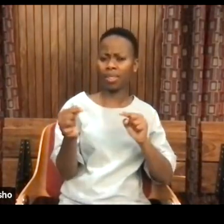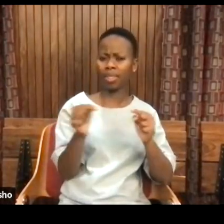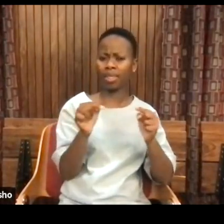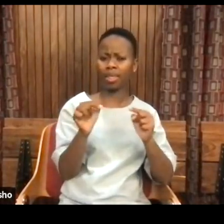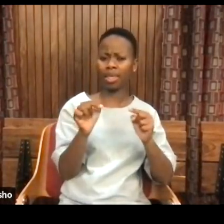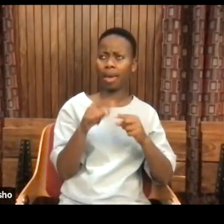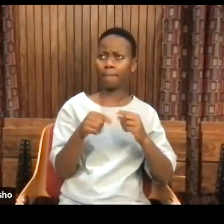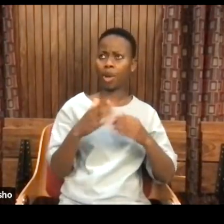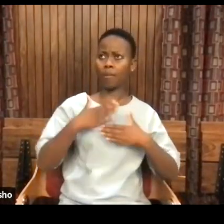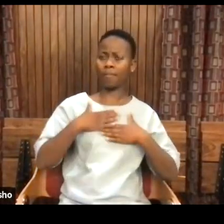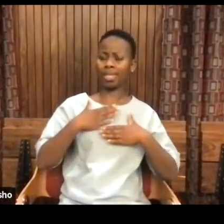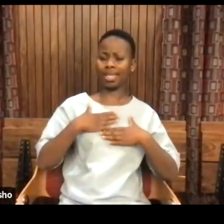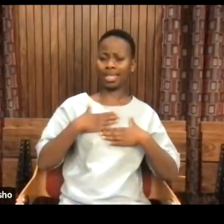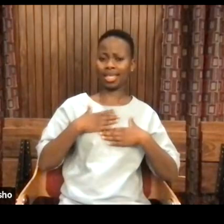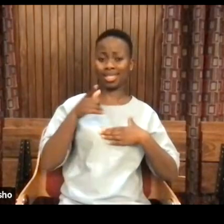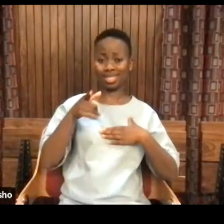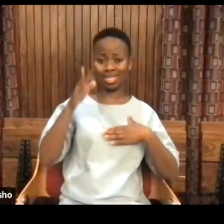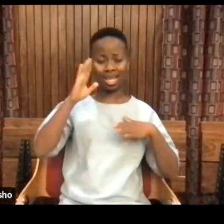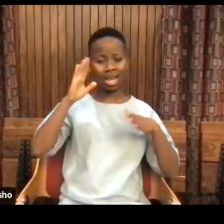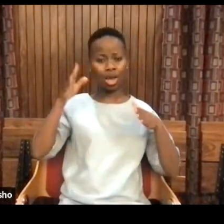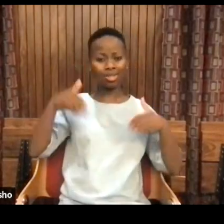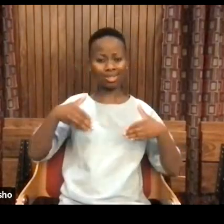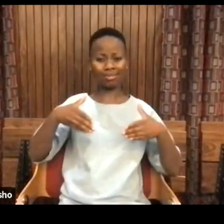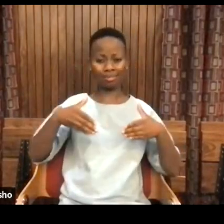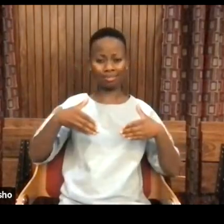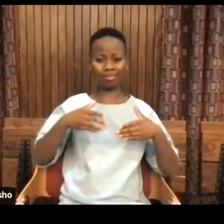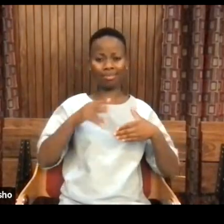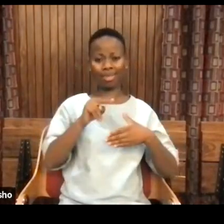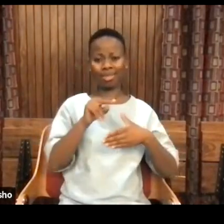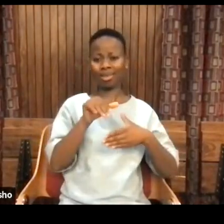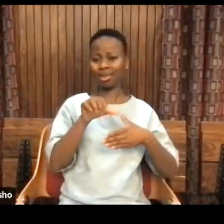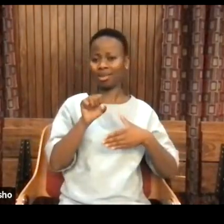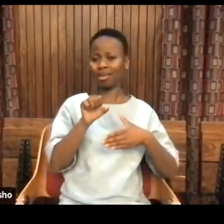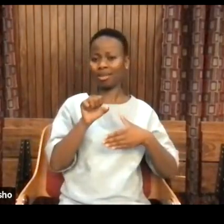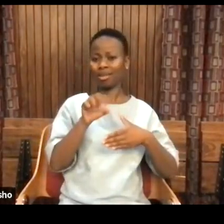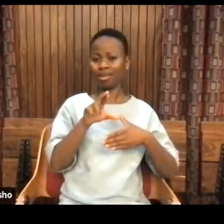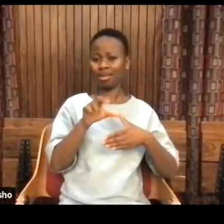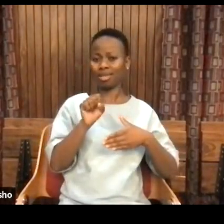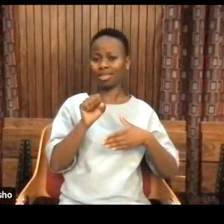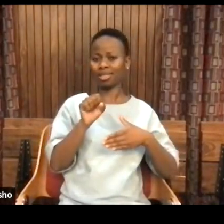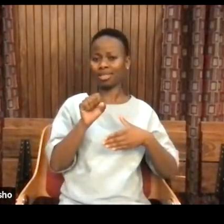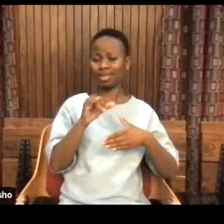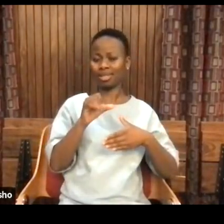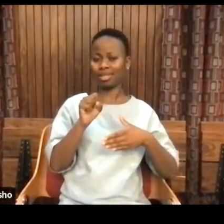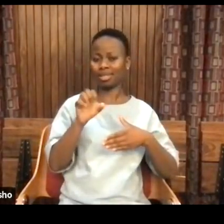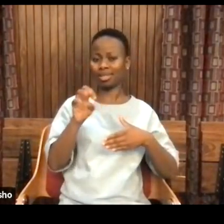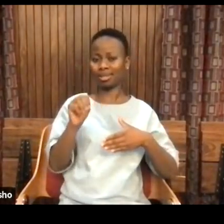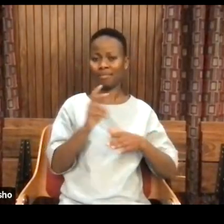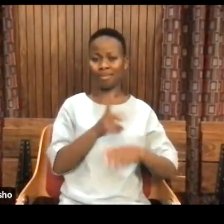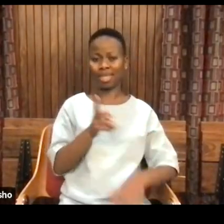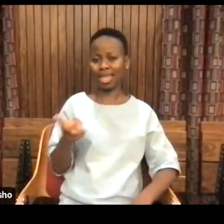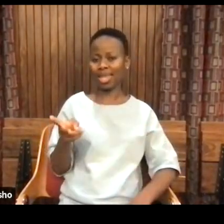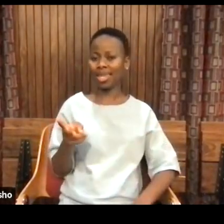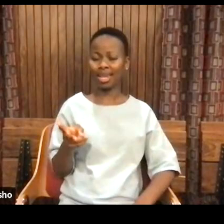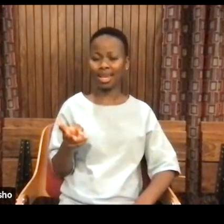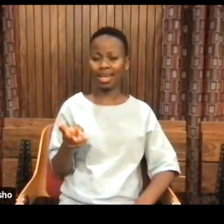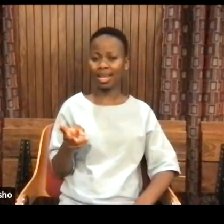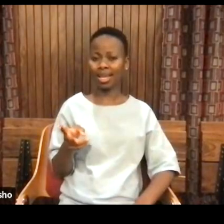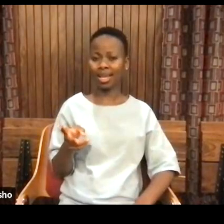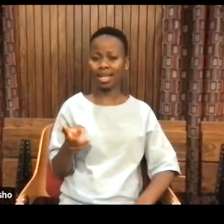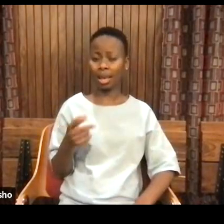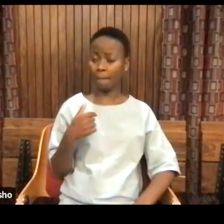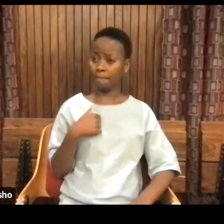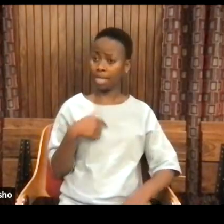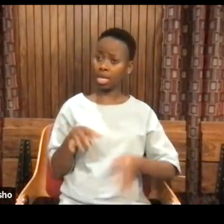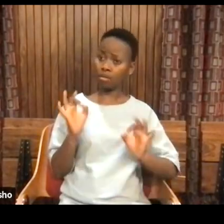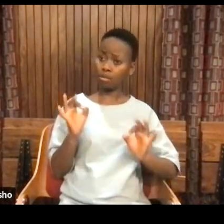me, because the very kind of narcissism that has given a critique of, I would end up embodying. I'm not at all presenting myself as